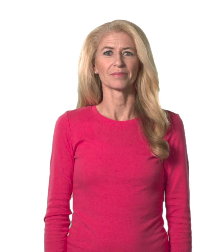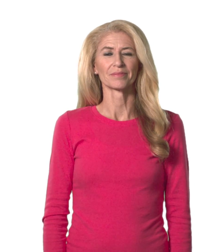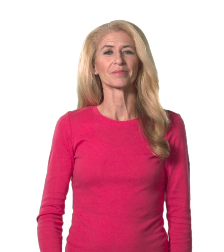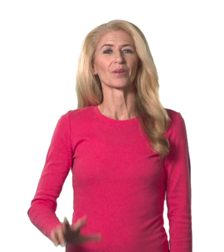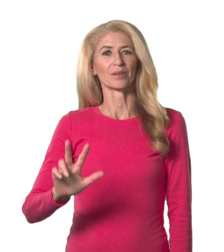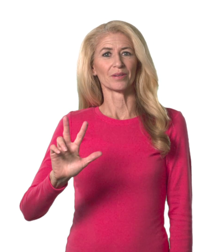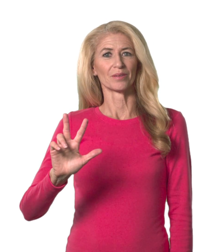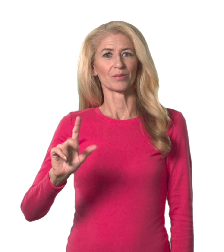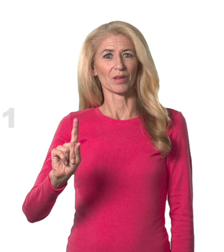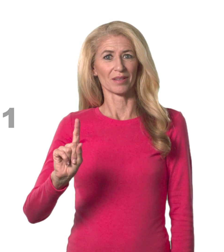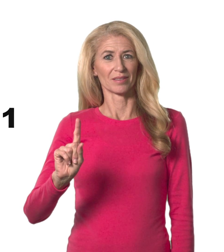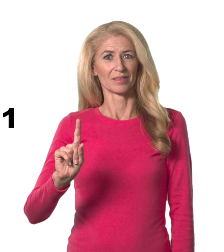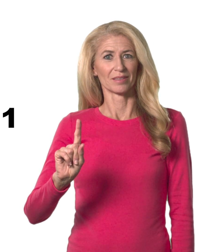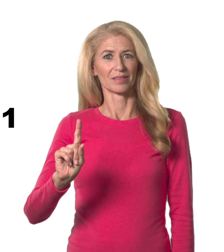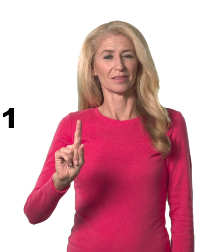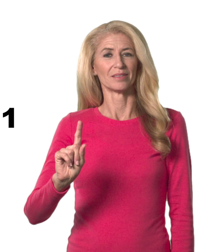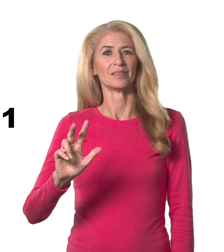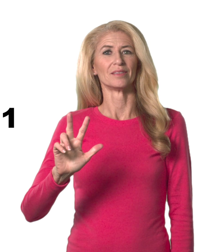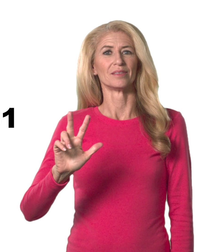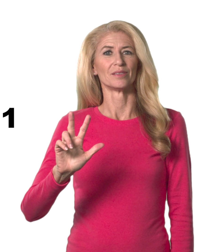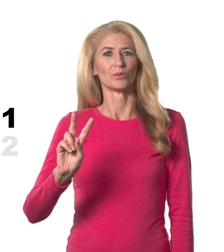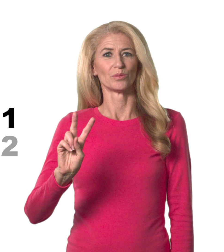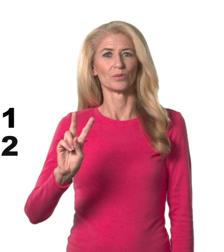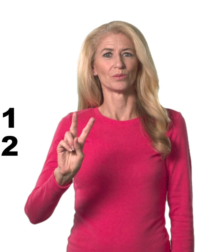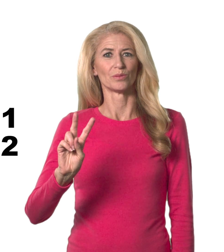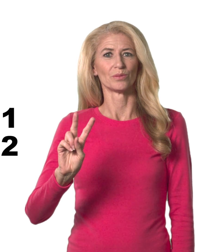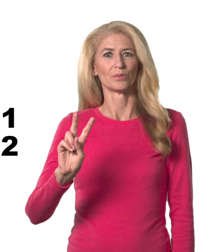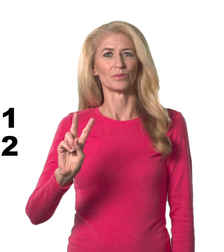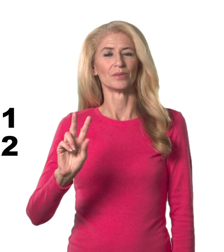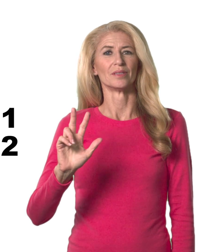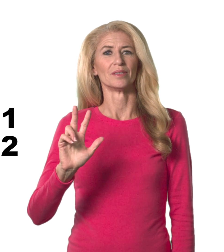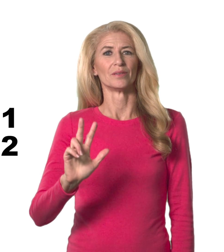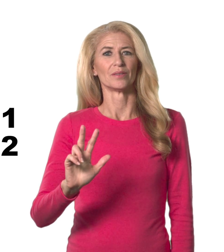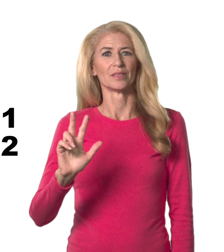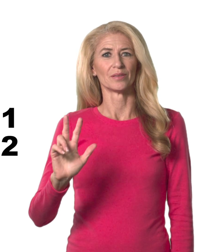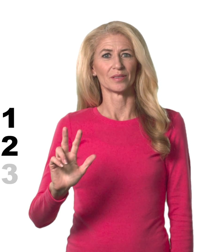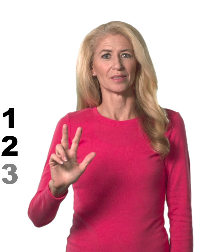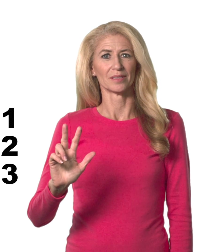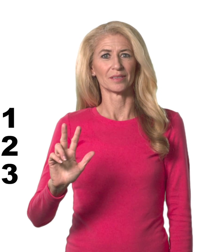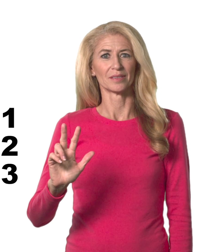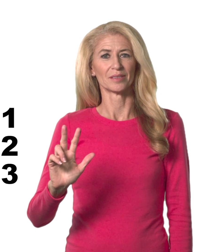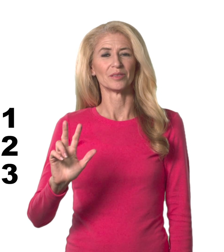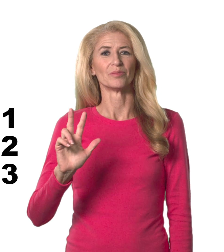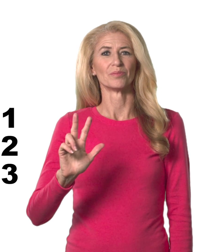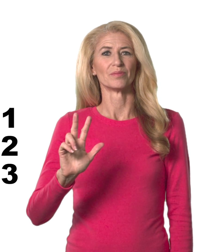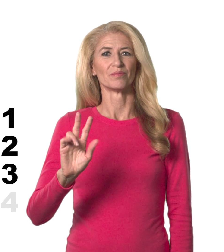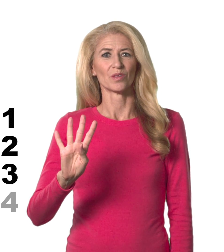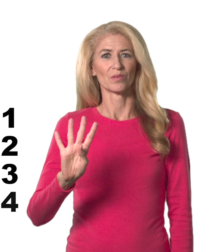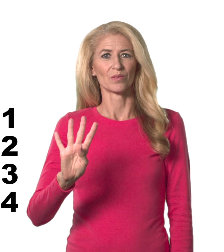31, 32, 33, 34,